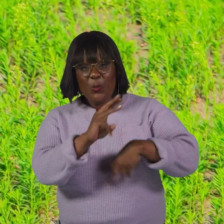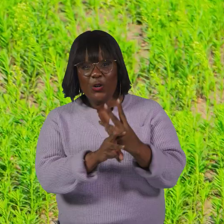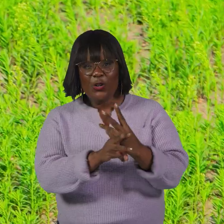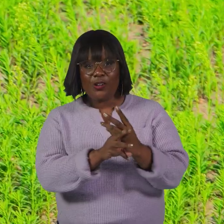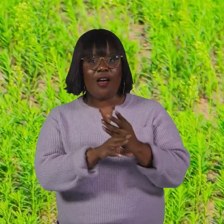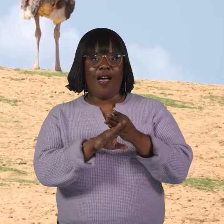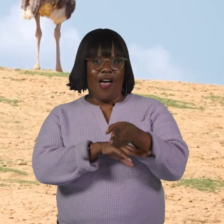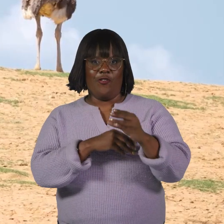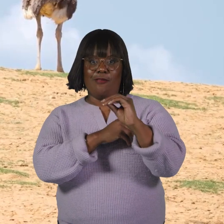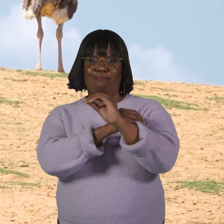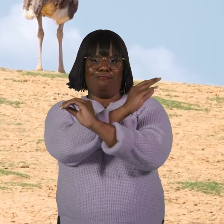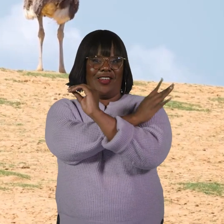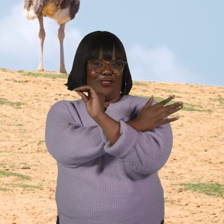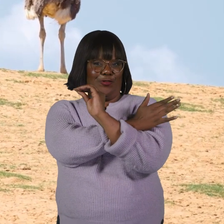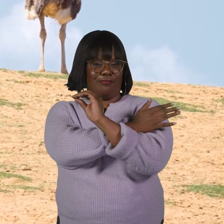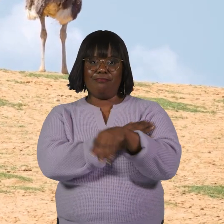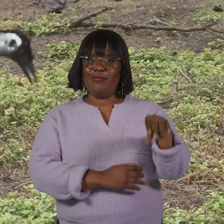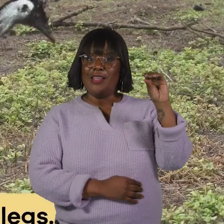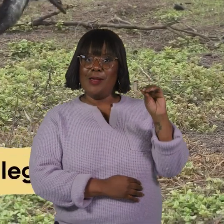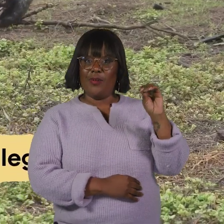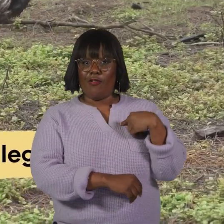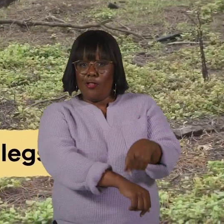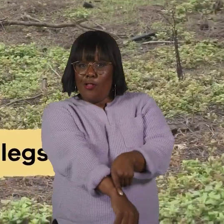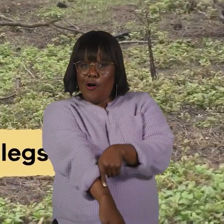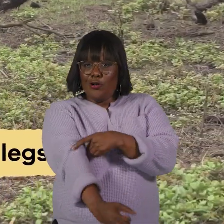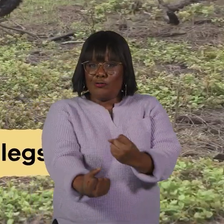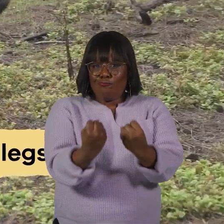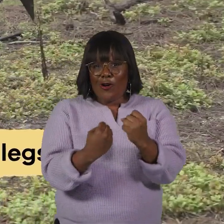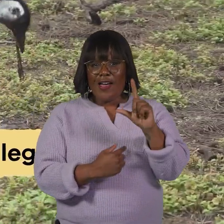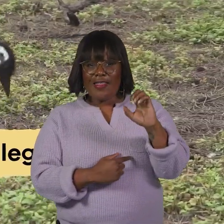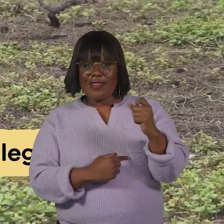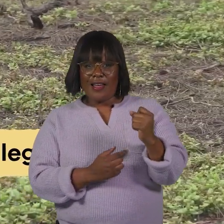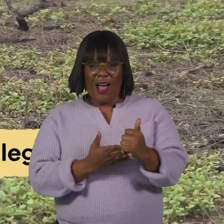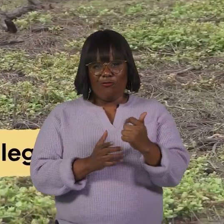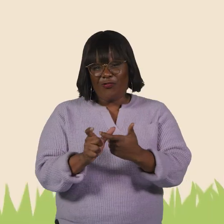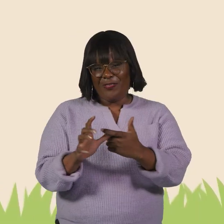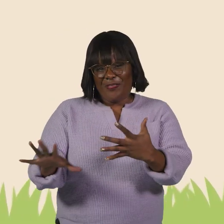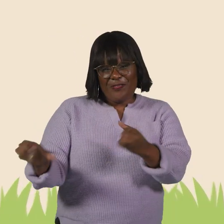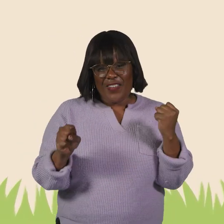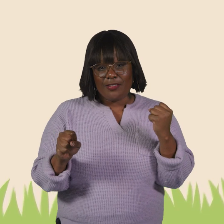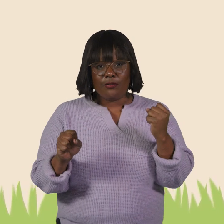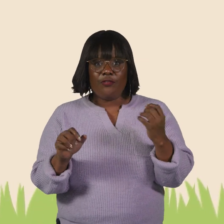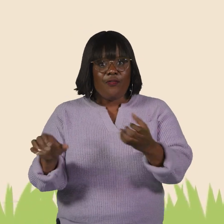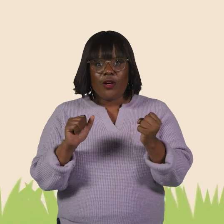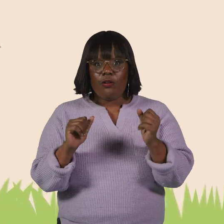world, after ostriches. Emus have long, strong legs that help them run fast,